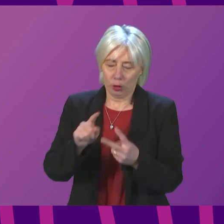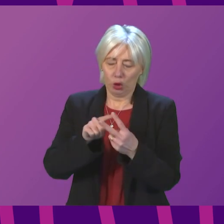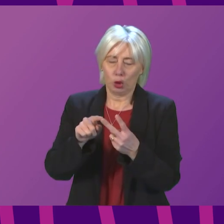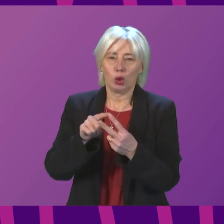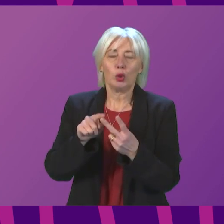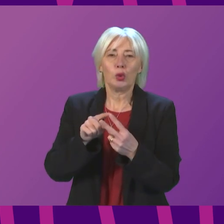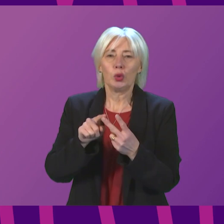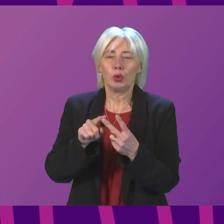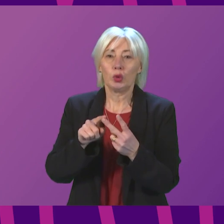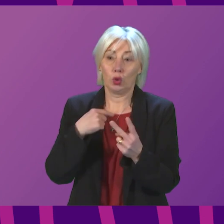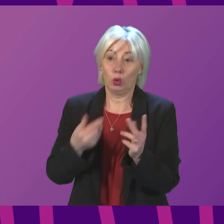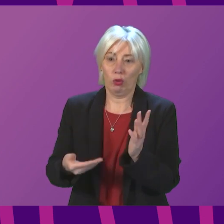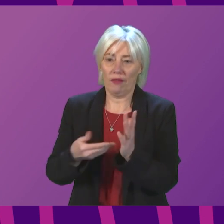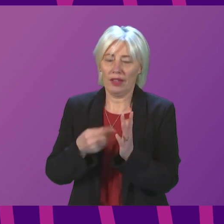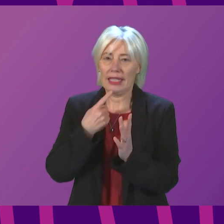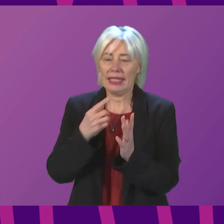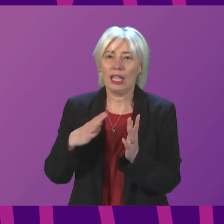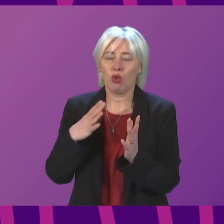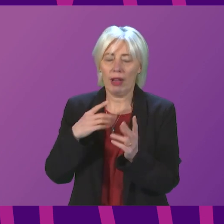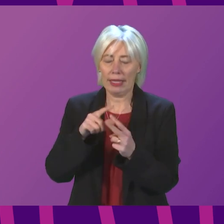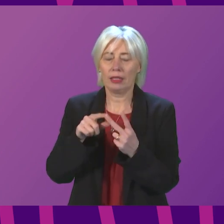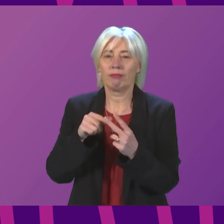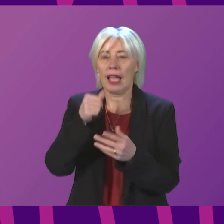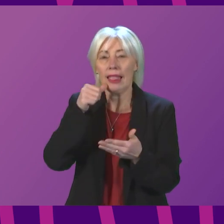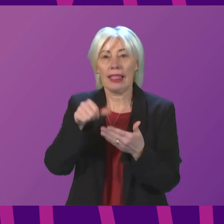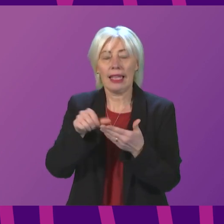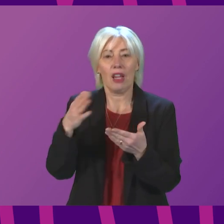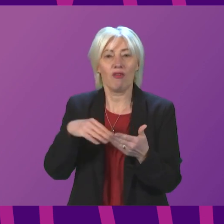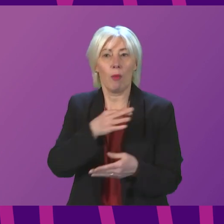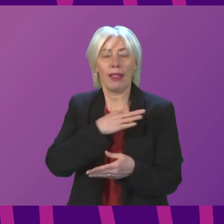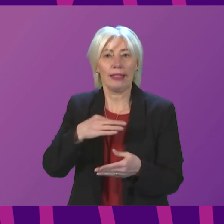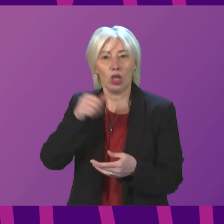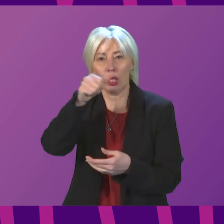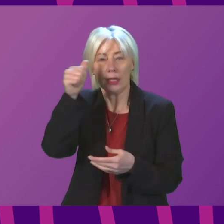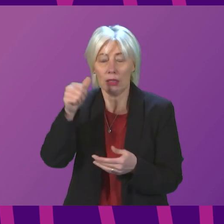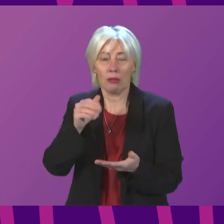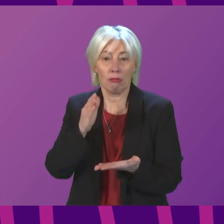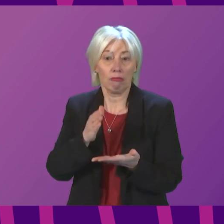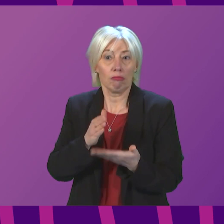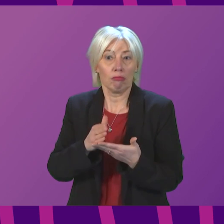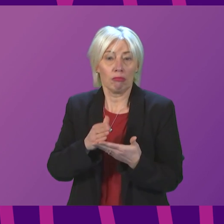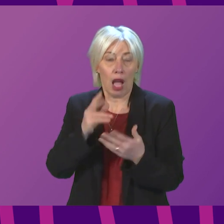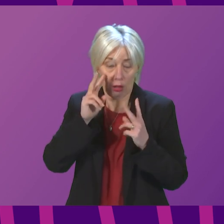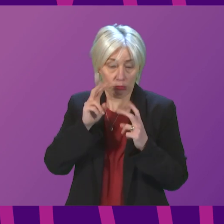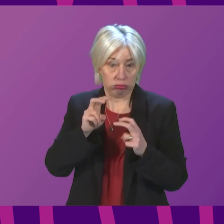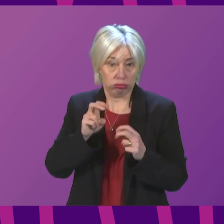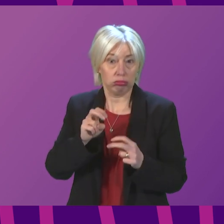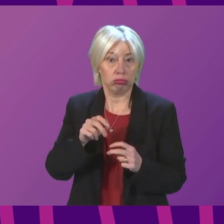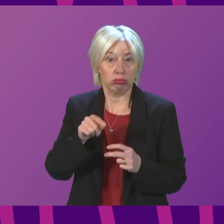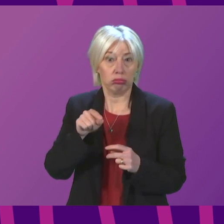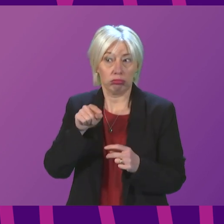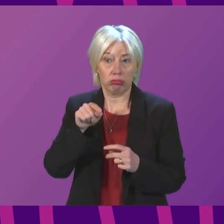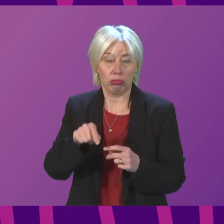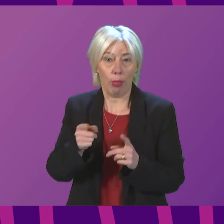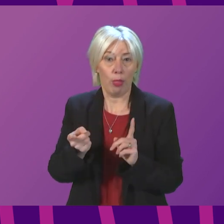in addition to what I have already said. Firstly, in terms of the letter from clinicians, I am certainly more than willing to look into the